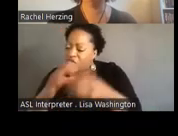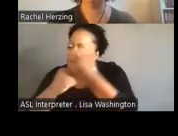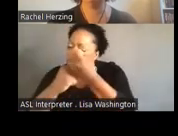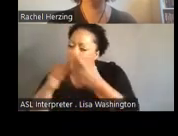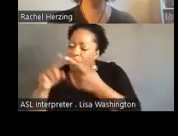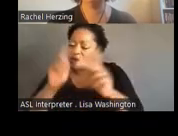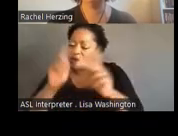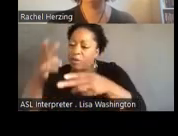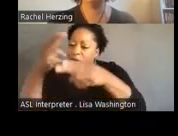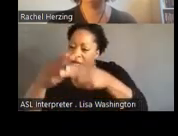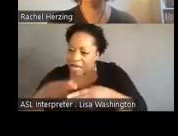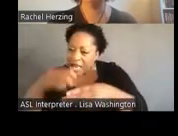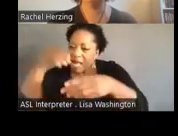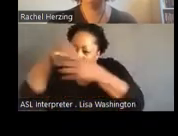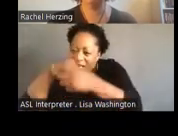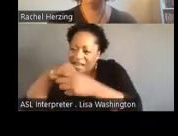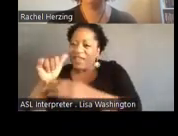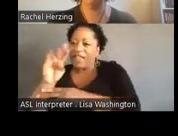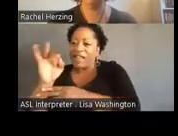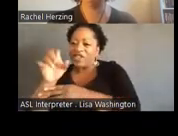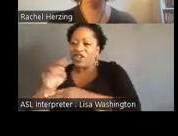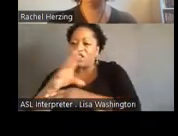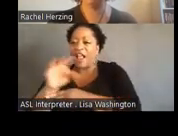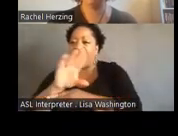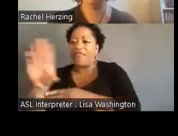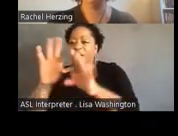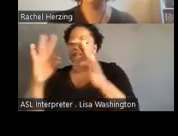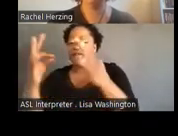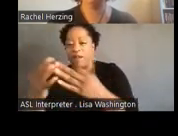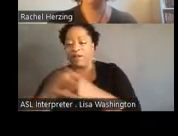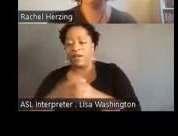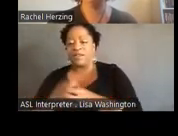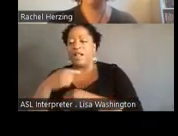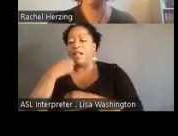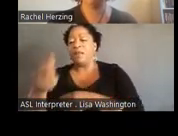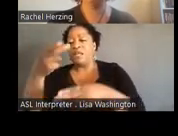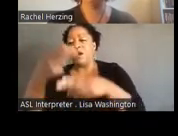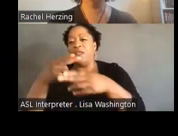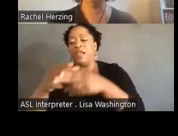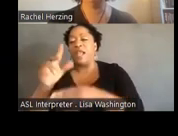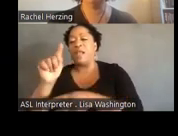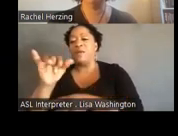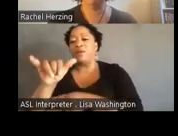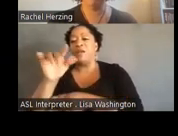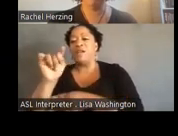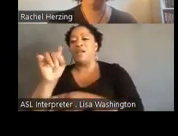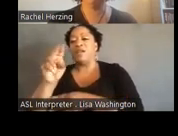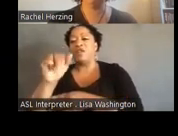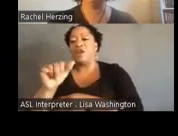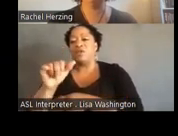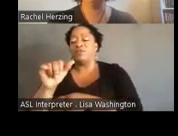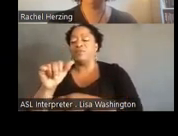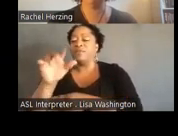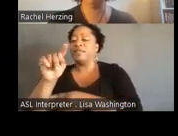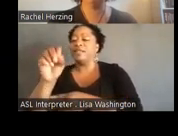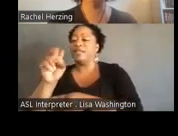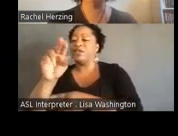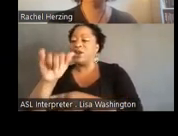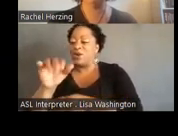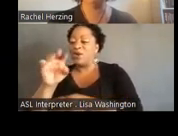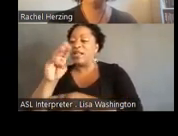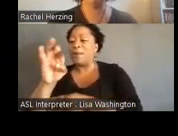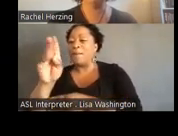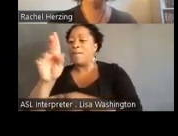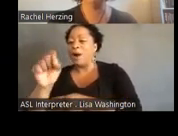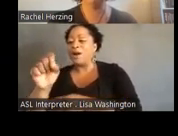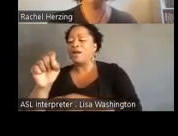named on the injunction and their loved ones. And I want to say the name Tony Marks Block here because he was incredibly influential in